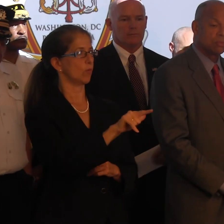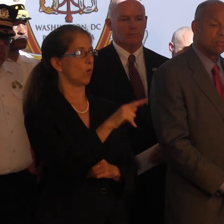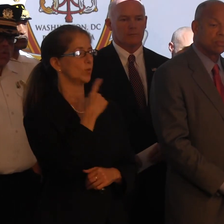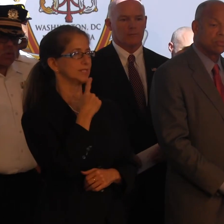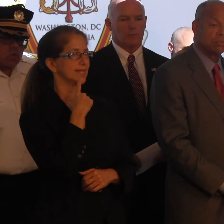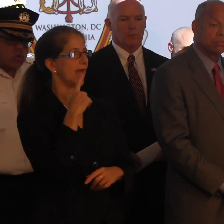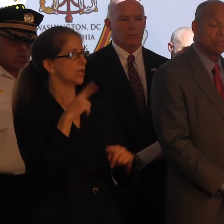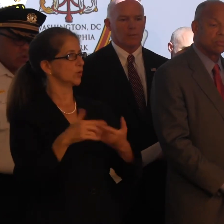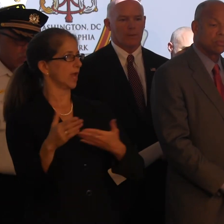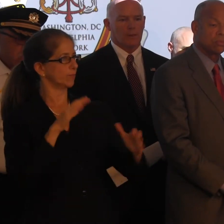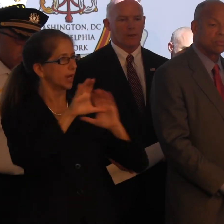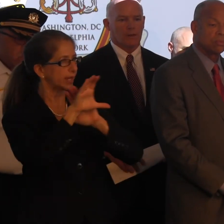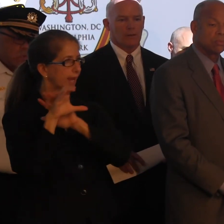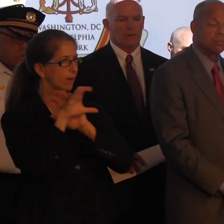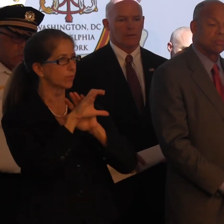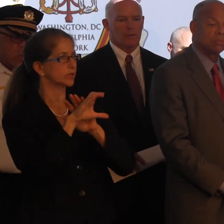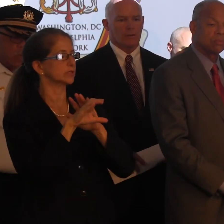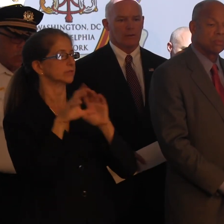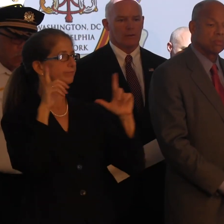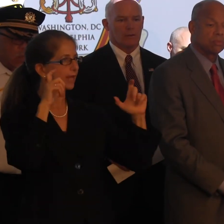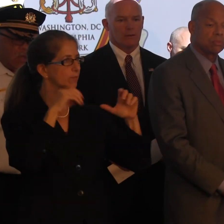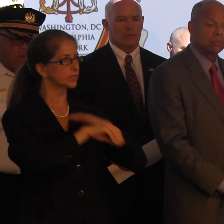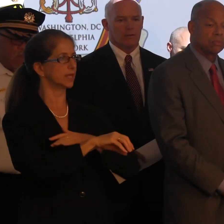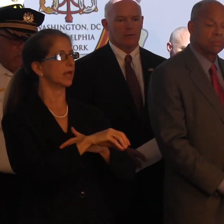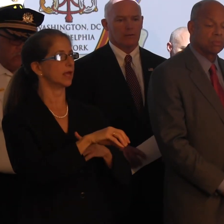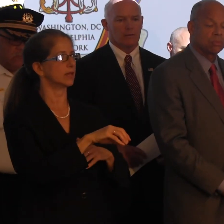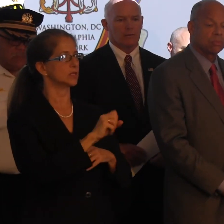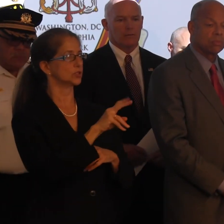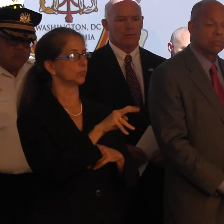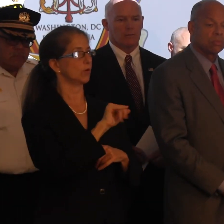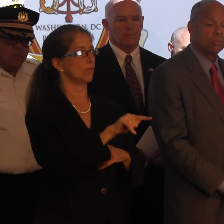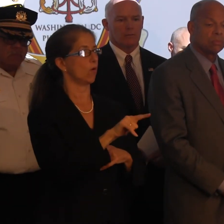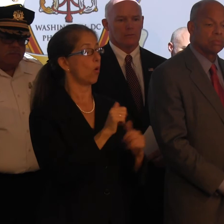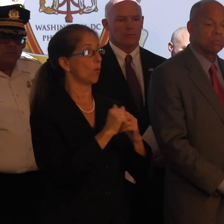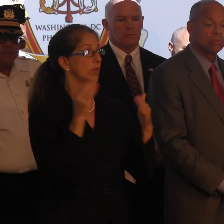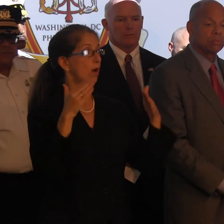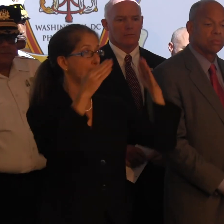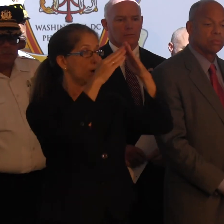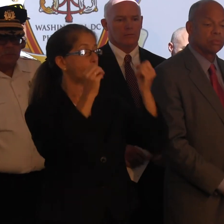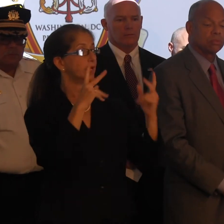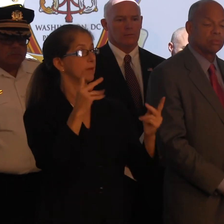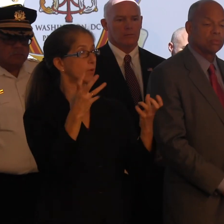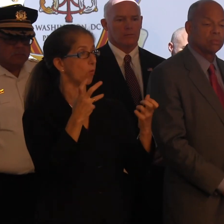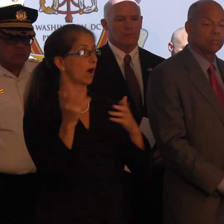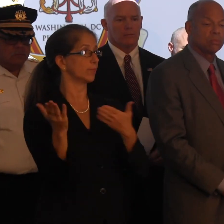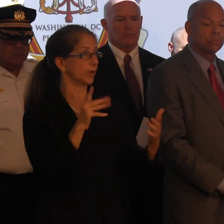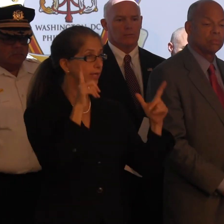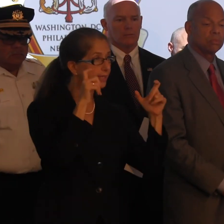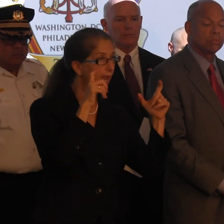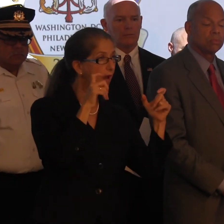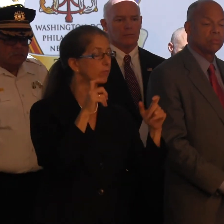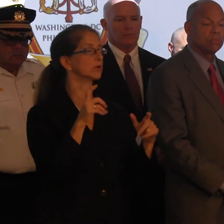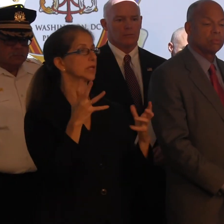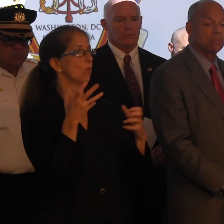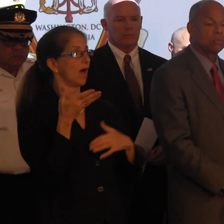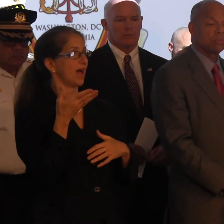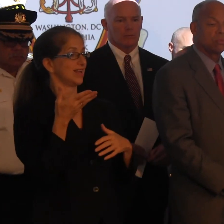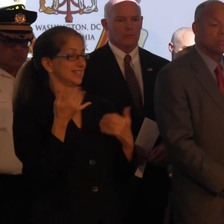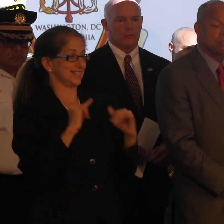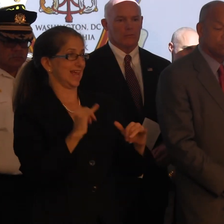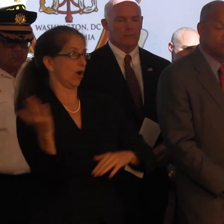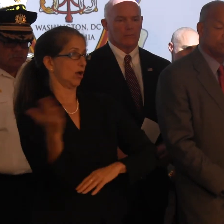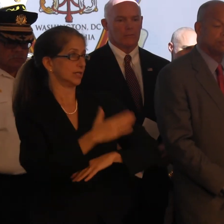that you're not allowed to bring cameras into the Super Bowl. With the Pope coming in, a lot of people are going to want to bring cameras. They're going to be out there all day.